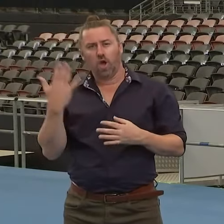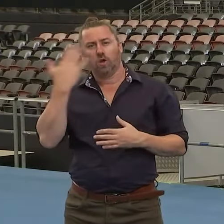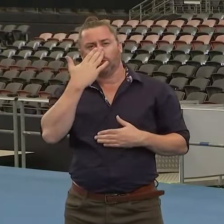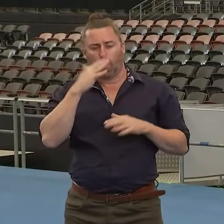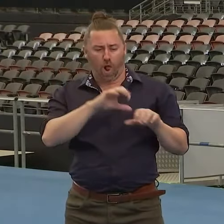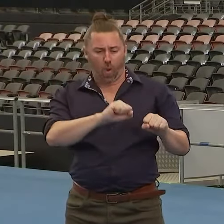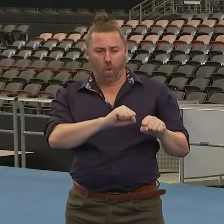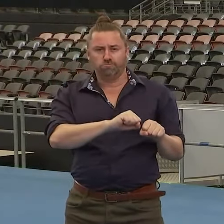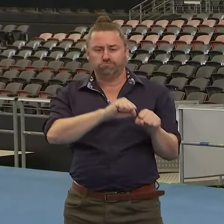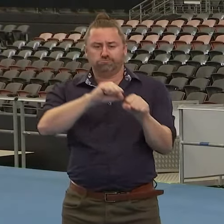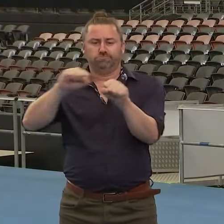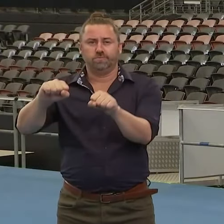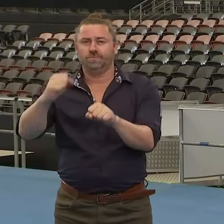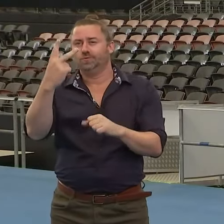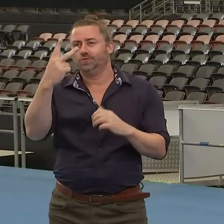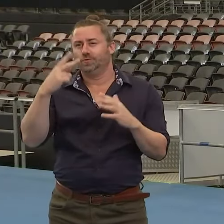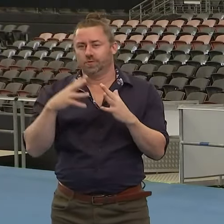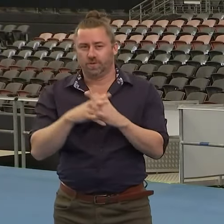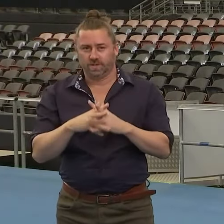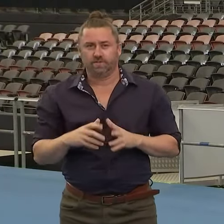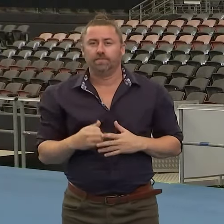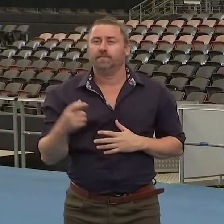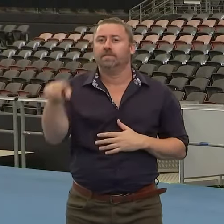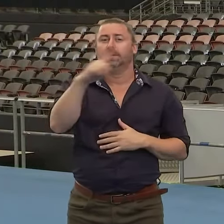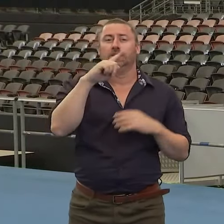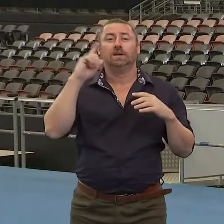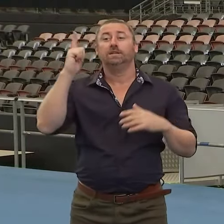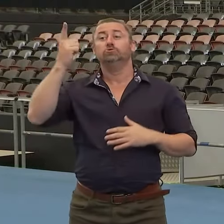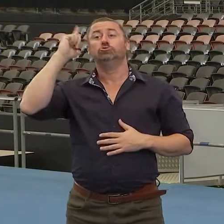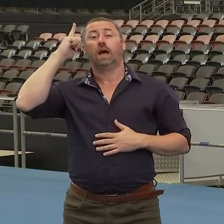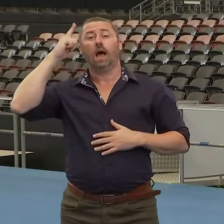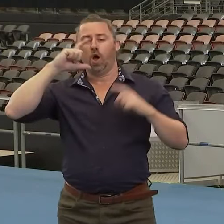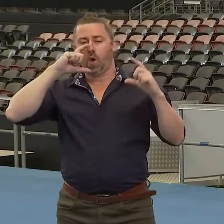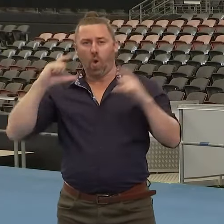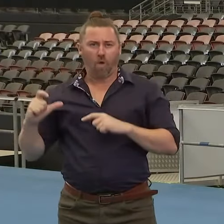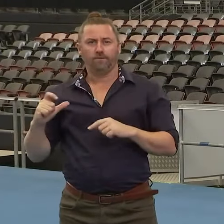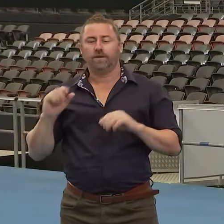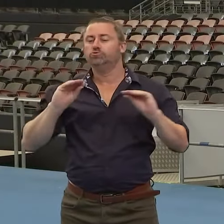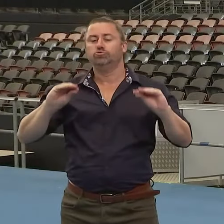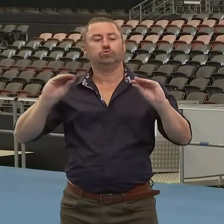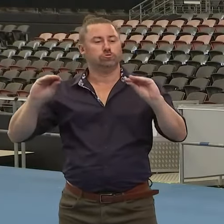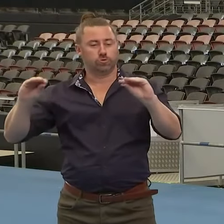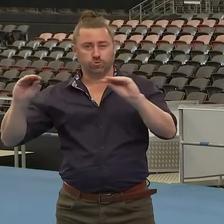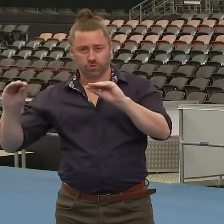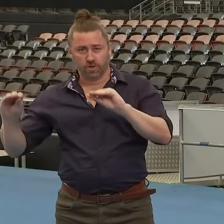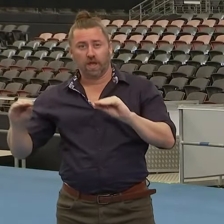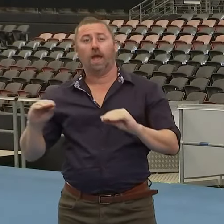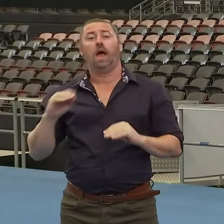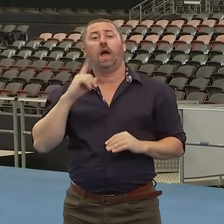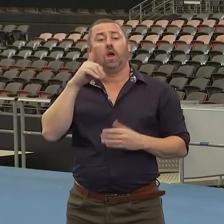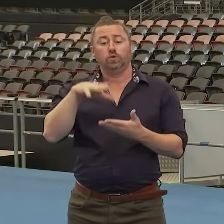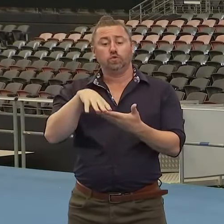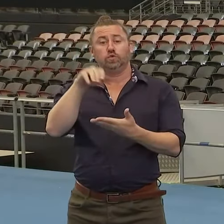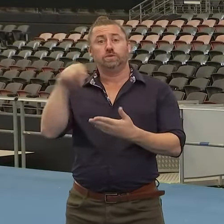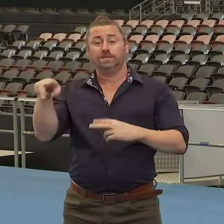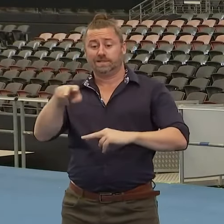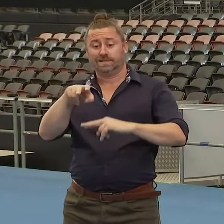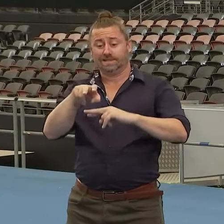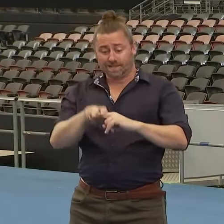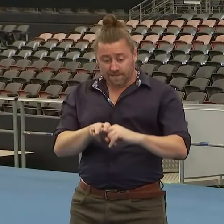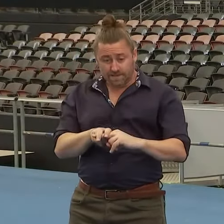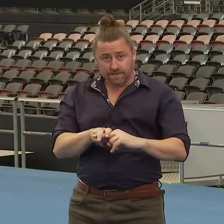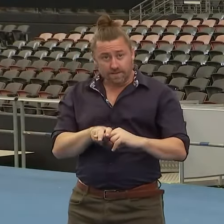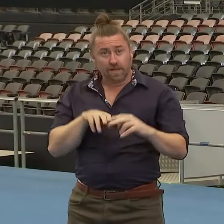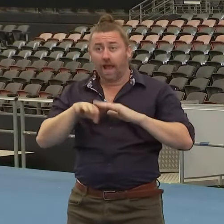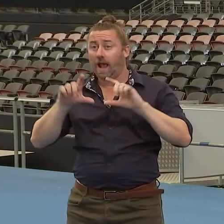weeks. Now teachers can remove their masks to teach. And students can remove them when seated. And like I